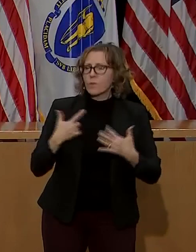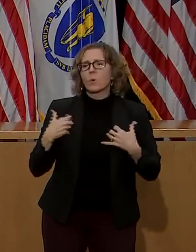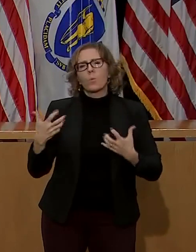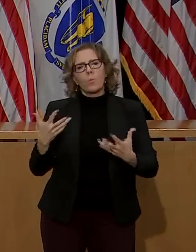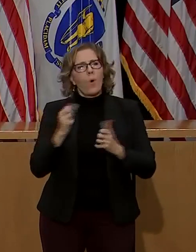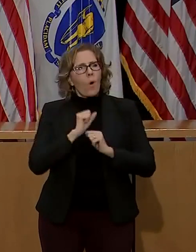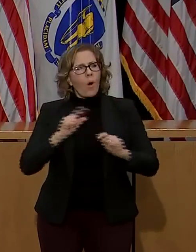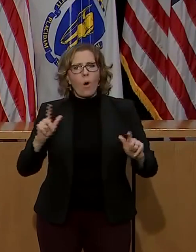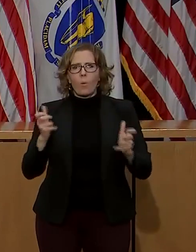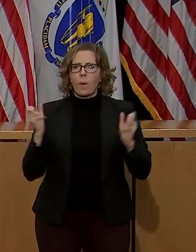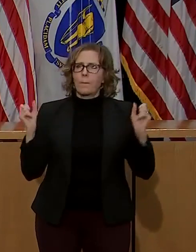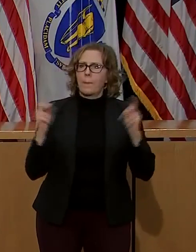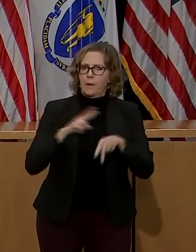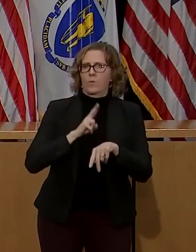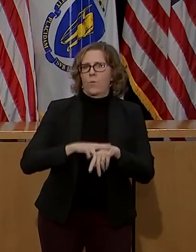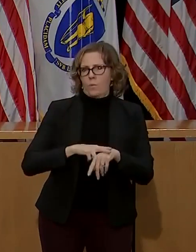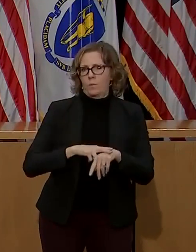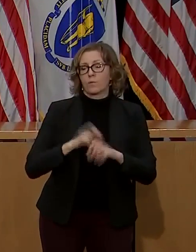the communities where we serve and across the country. So thank you.